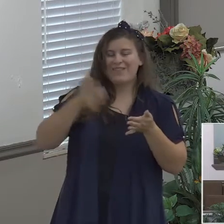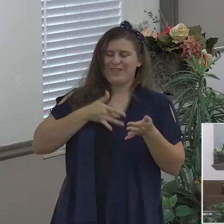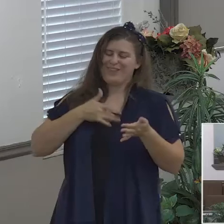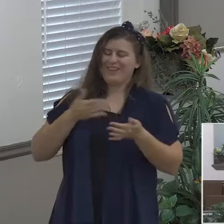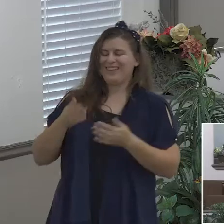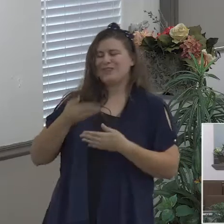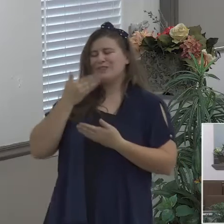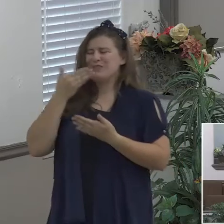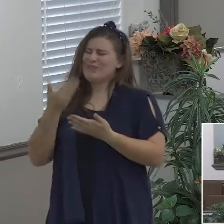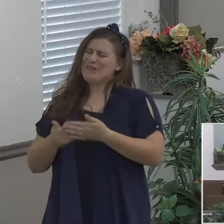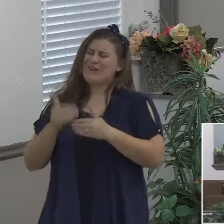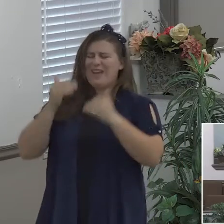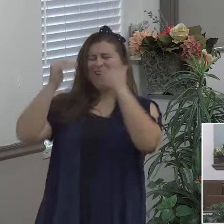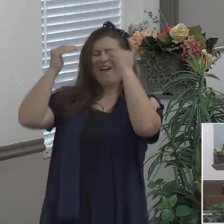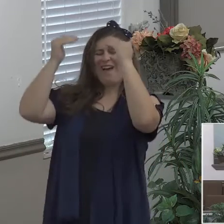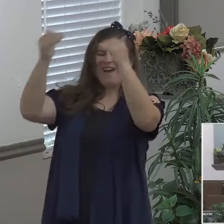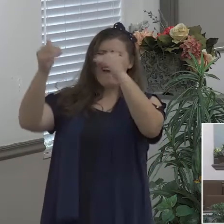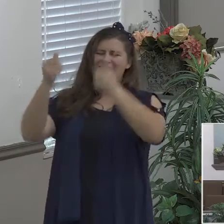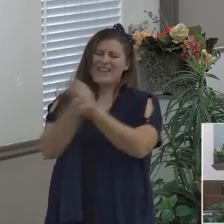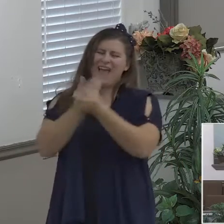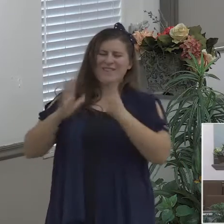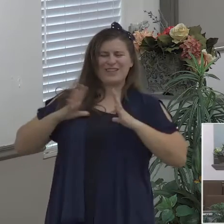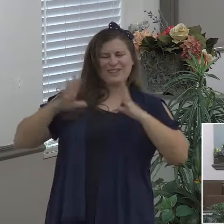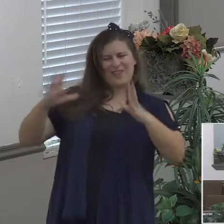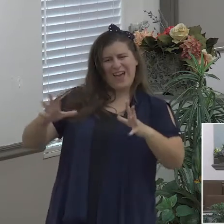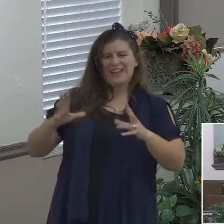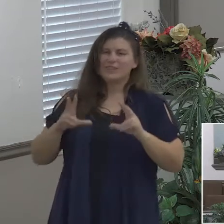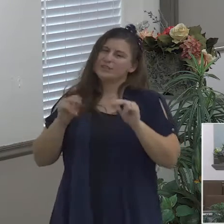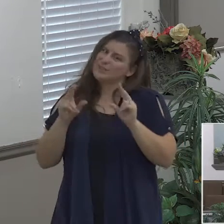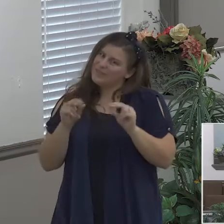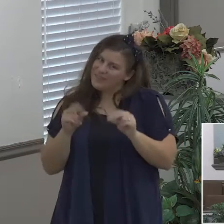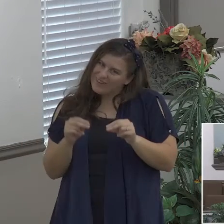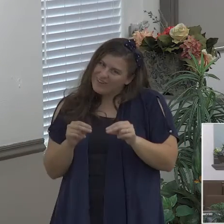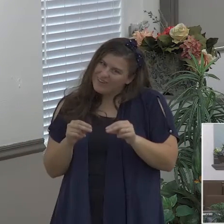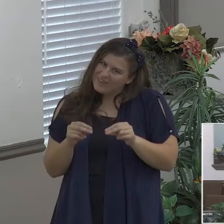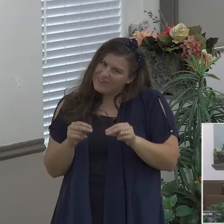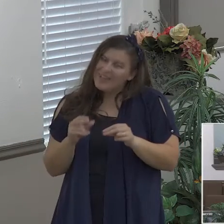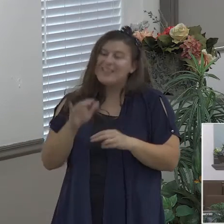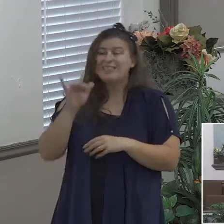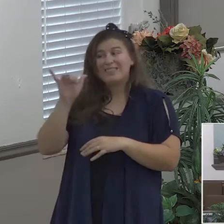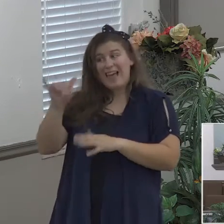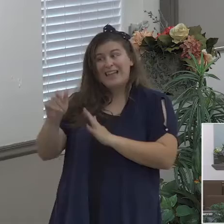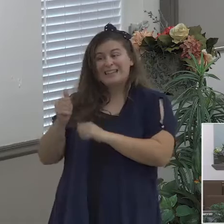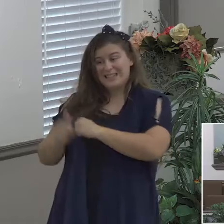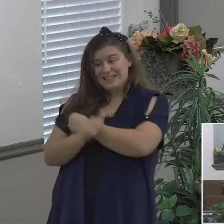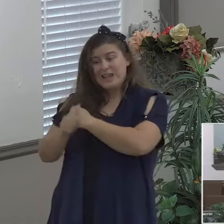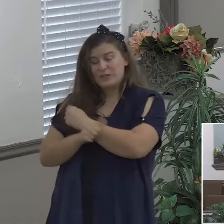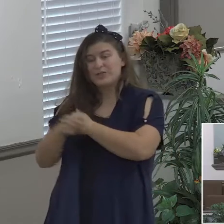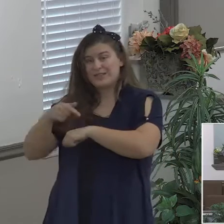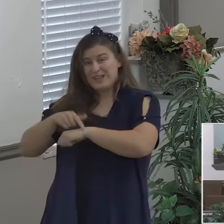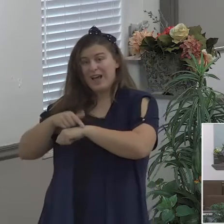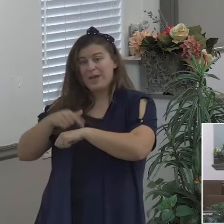that's the most dangerous time for the christian is when everything is going great